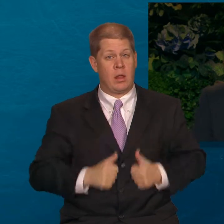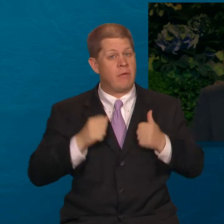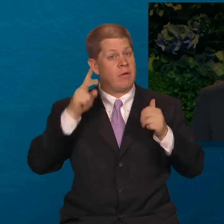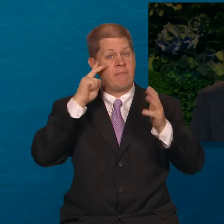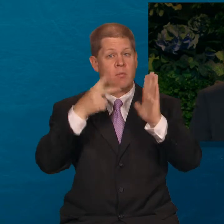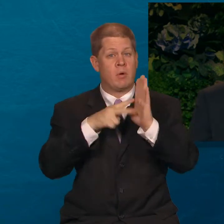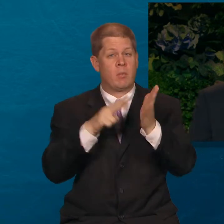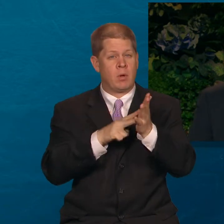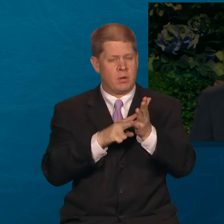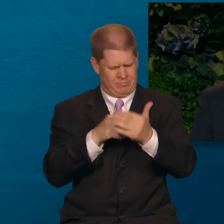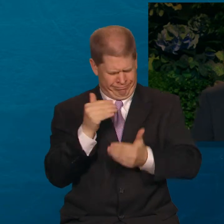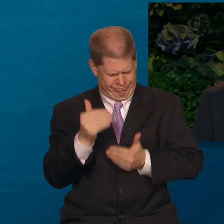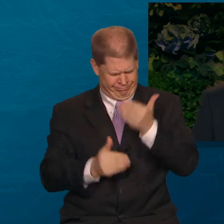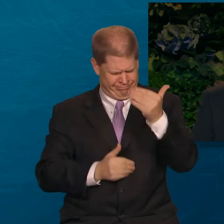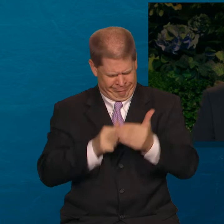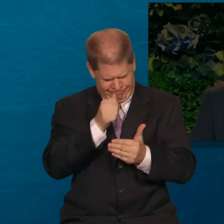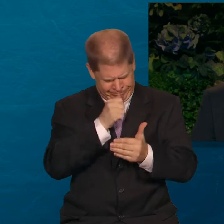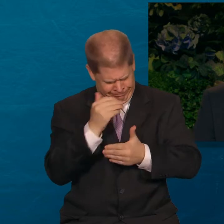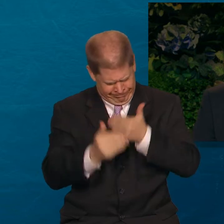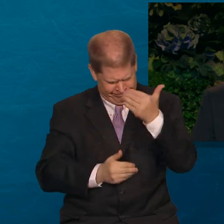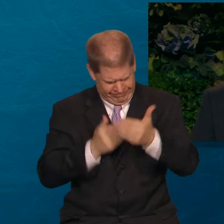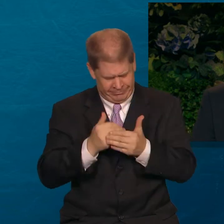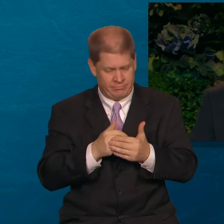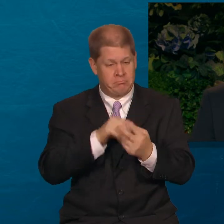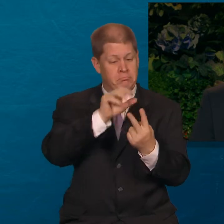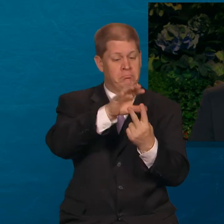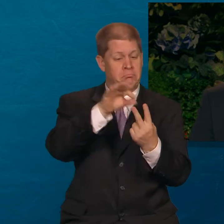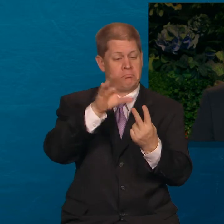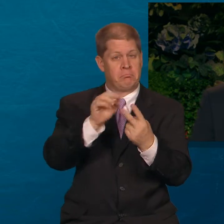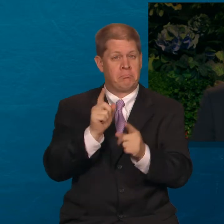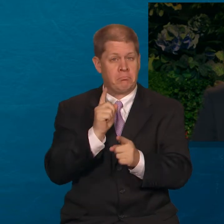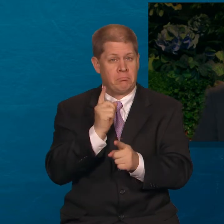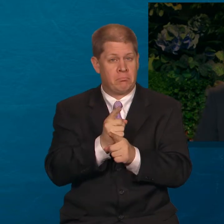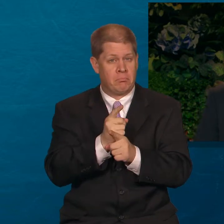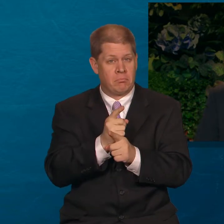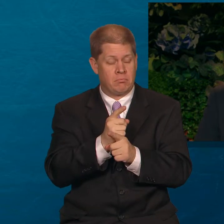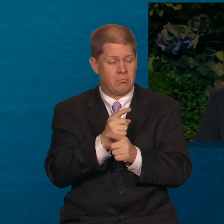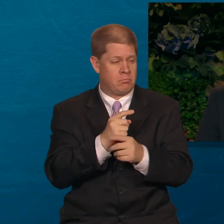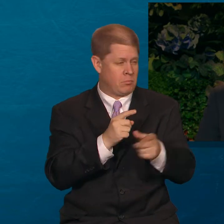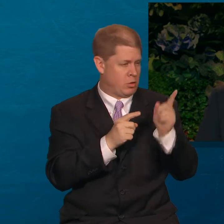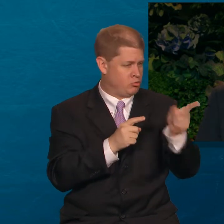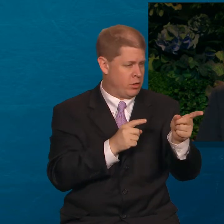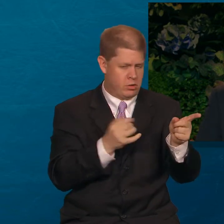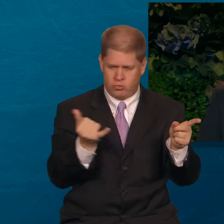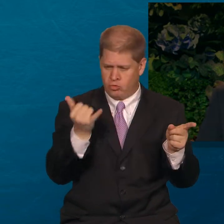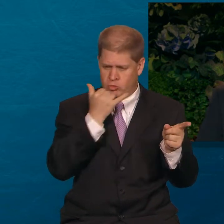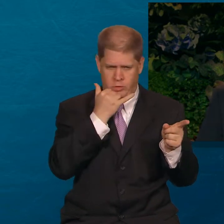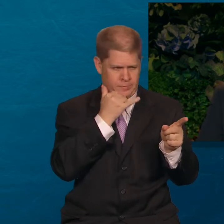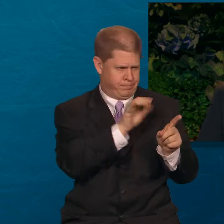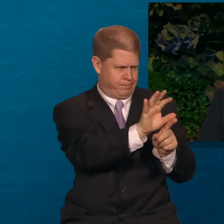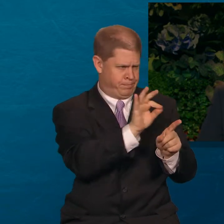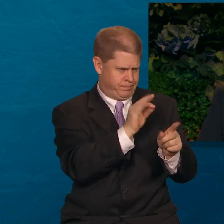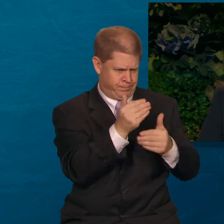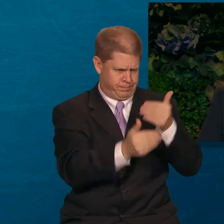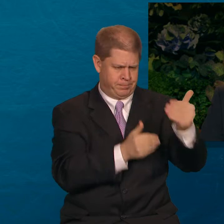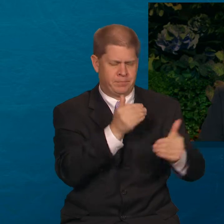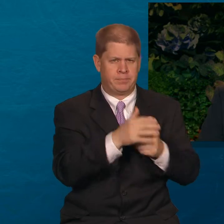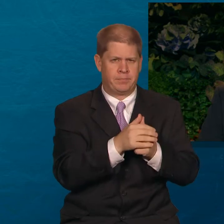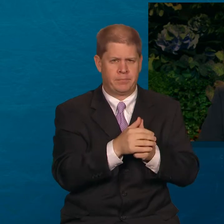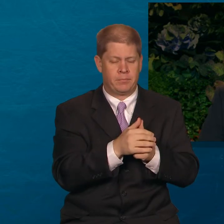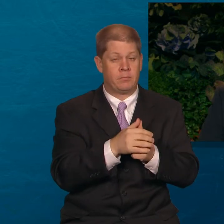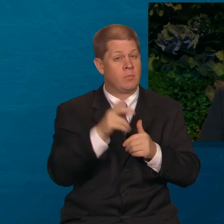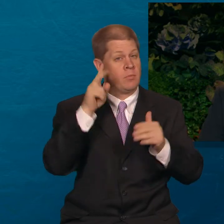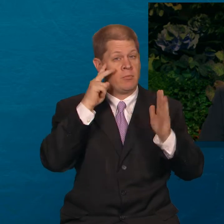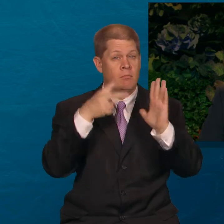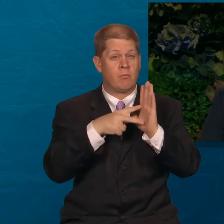the race, to exercise our moral agency, and to choose between right and wrong. In order to honorably